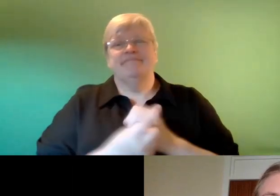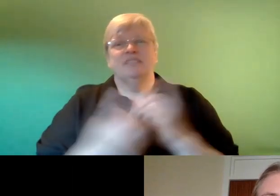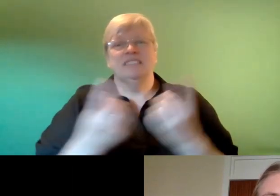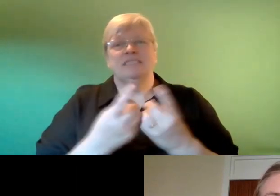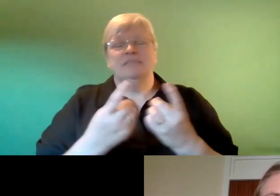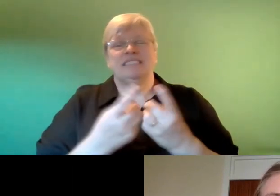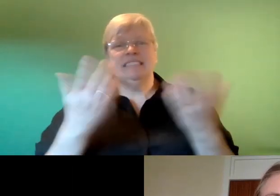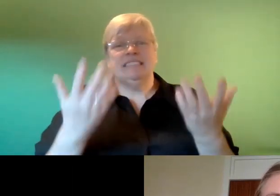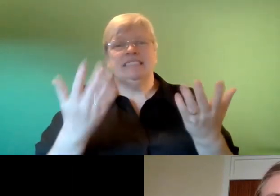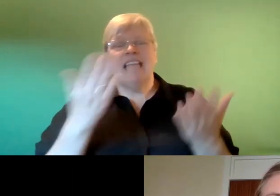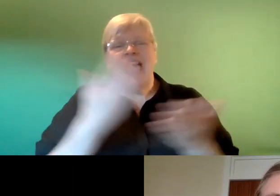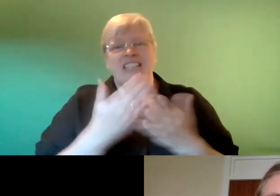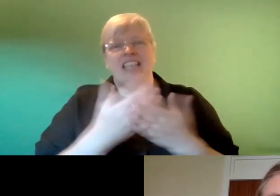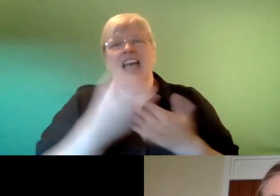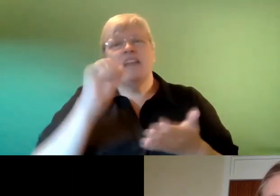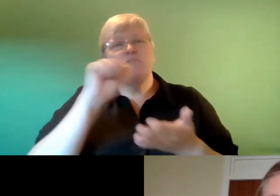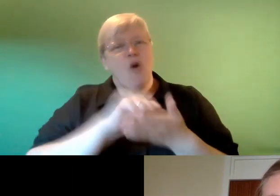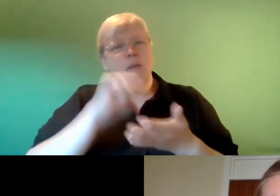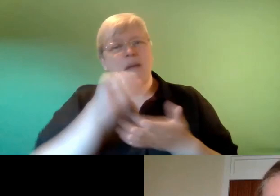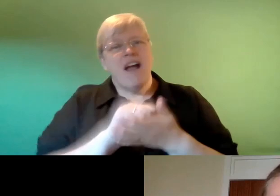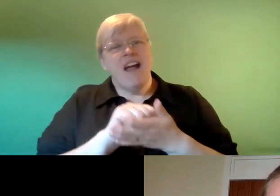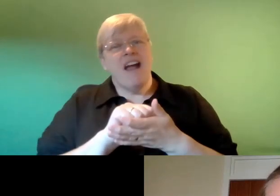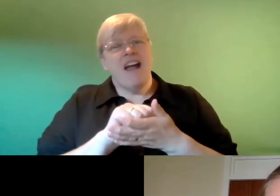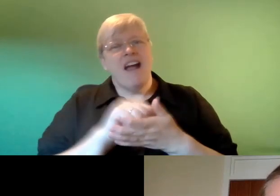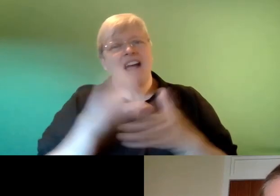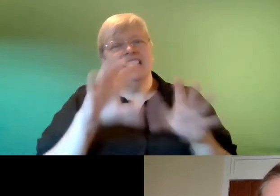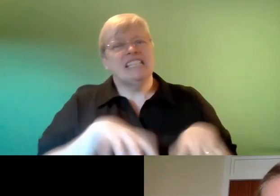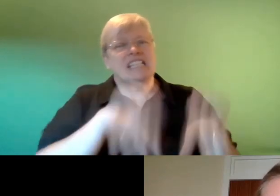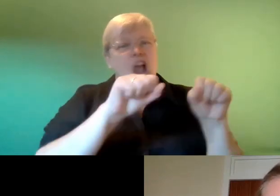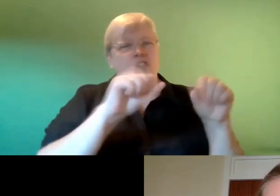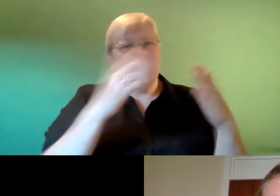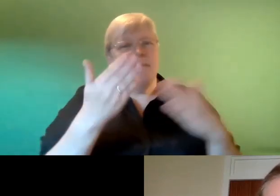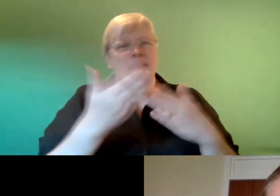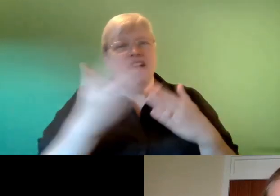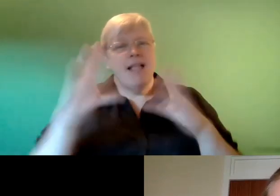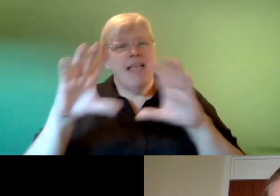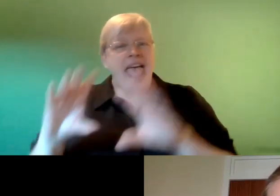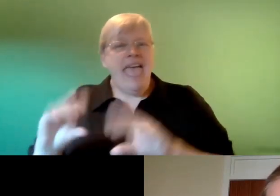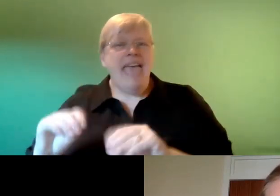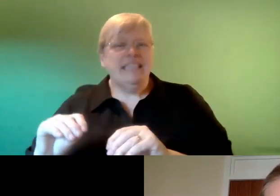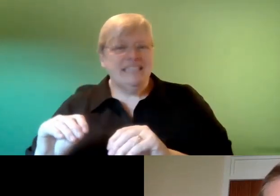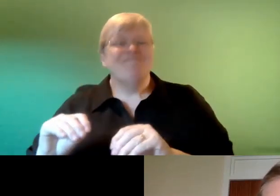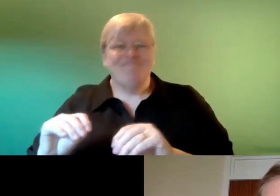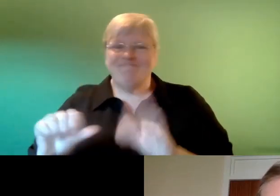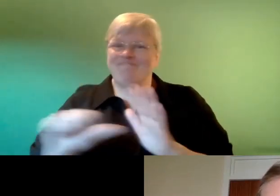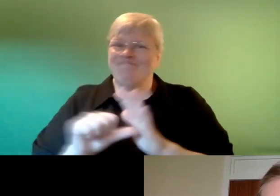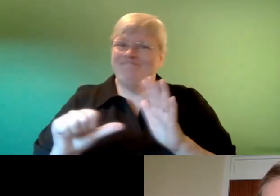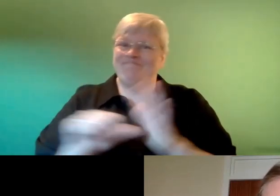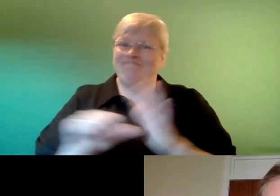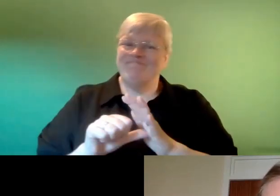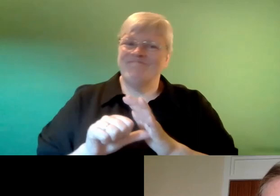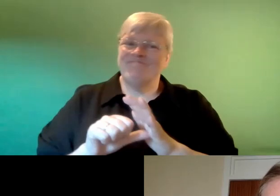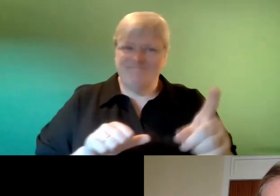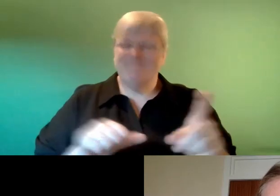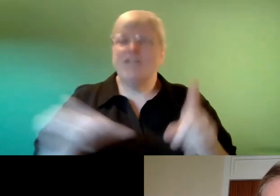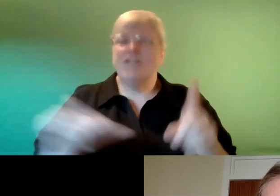proper start middle and end yeah it is like it i think it also kind of pertains to